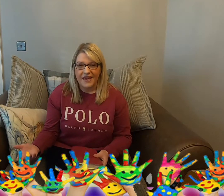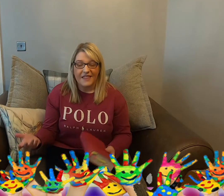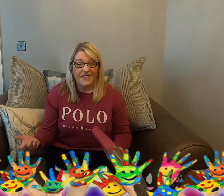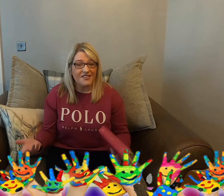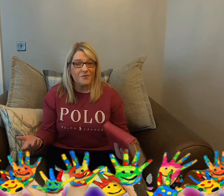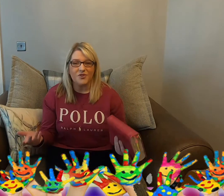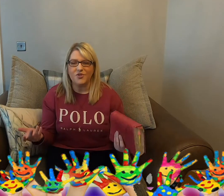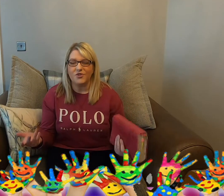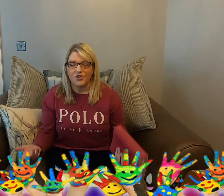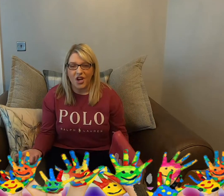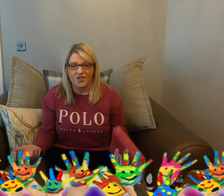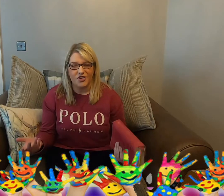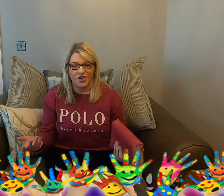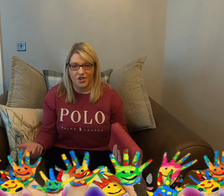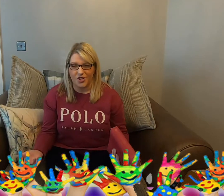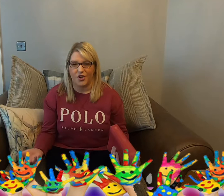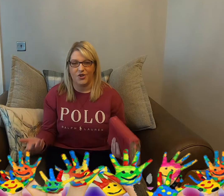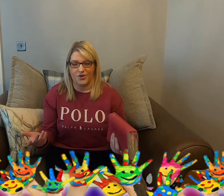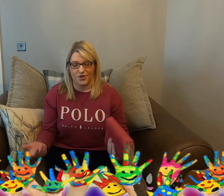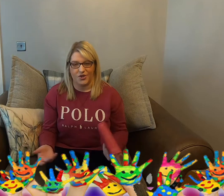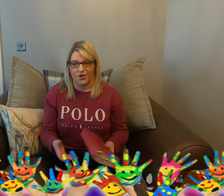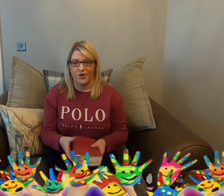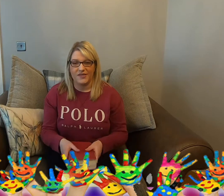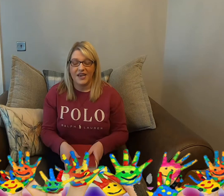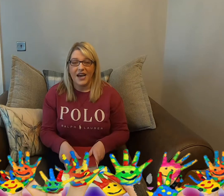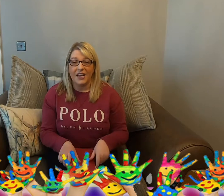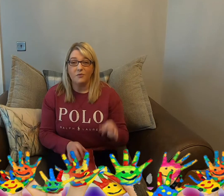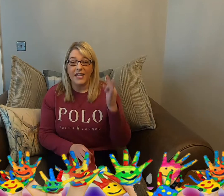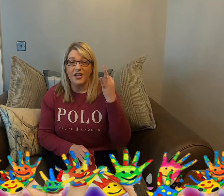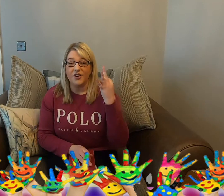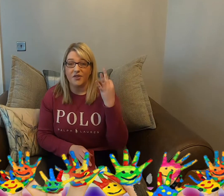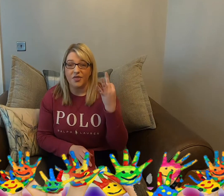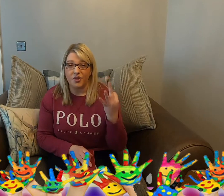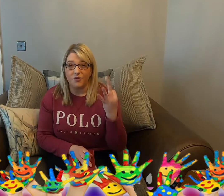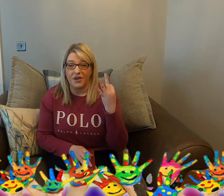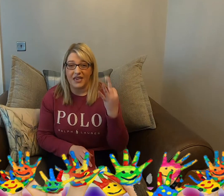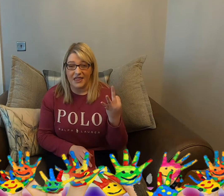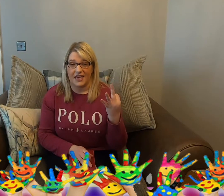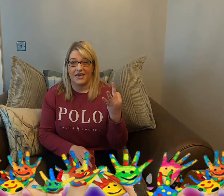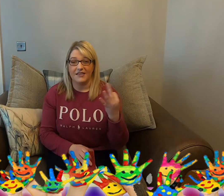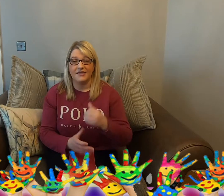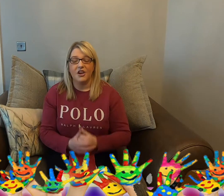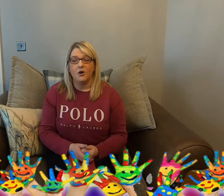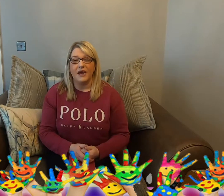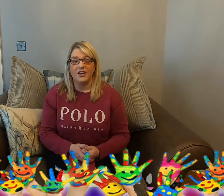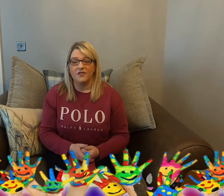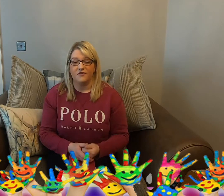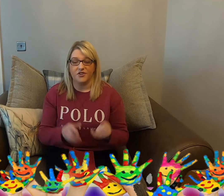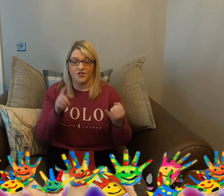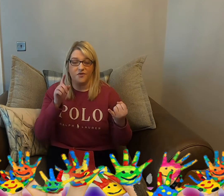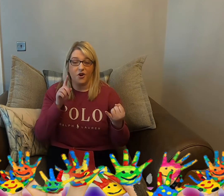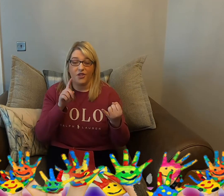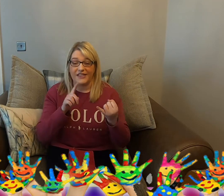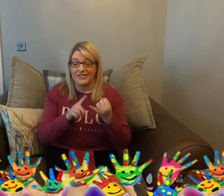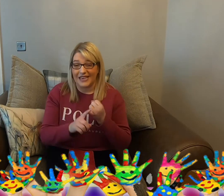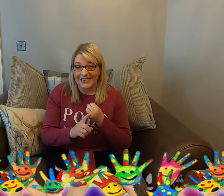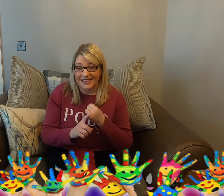This was such good news. And we learned three things. We learned first of all that Jesus